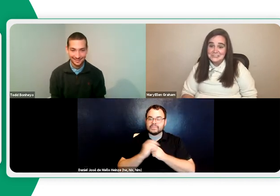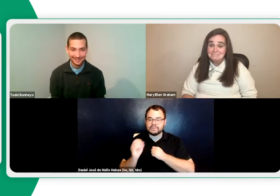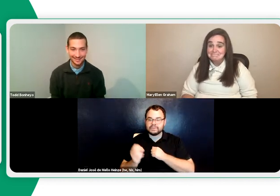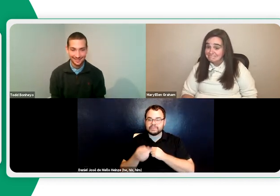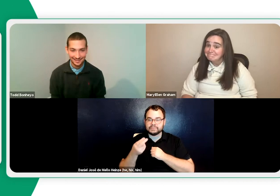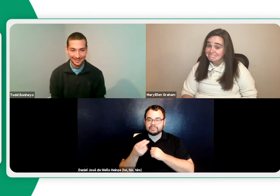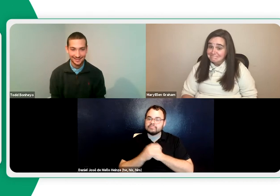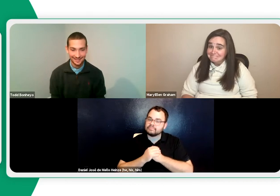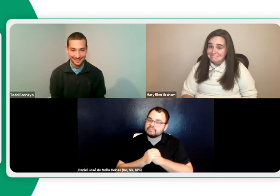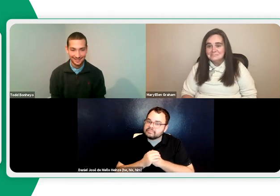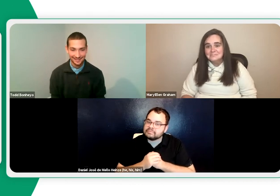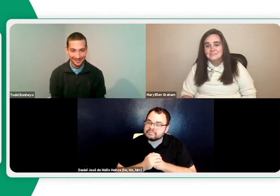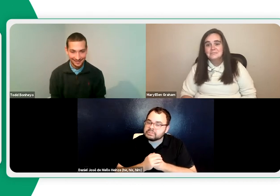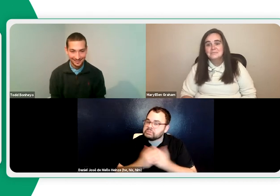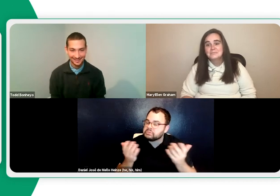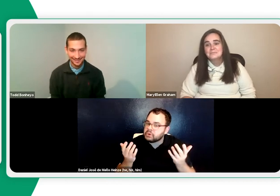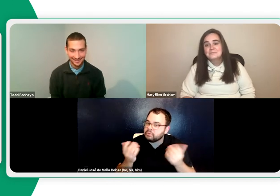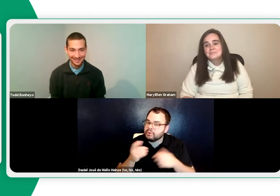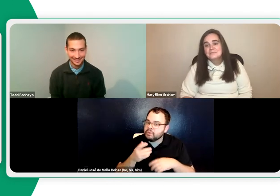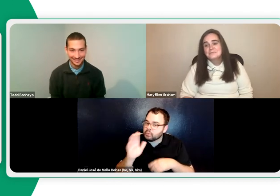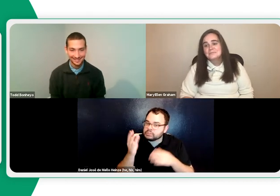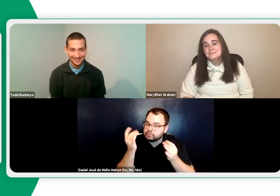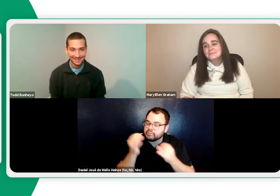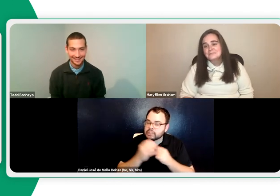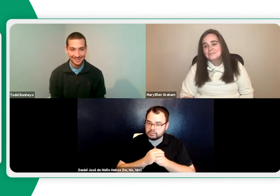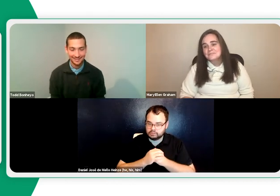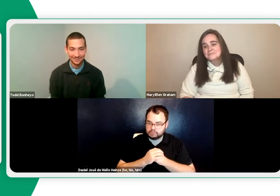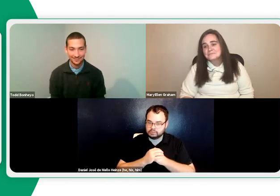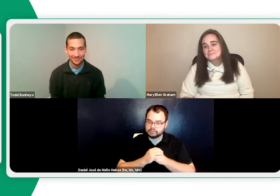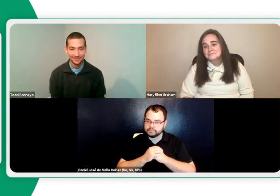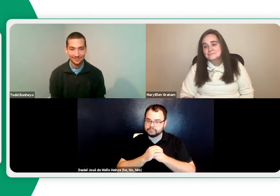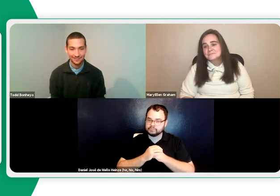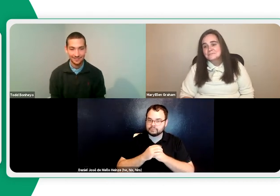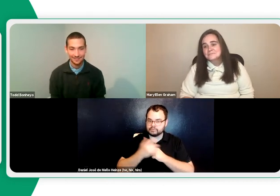you know, figure out what those actual numbers are. And as they do that, their eyes almost pop out of their head.